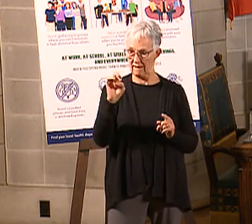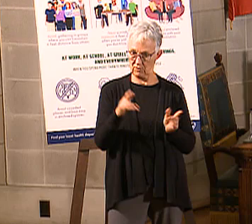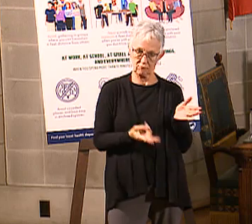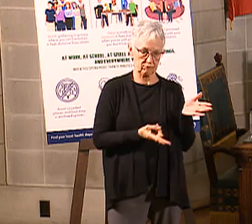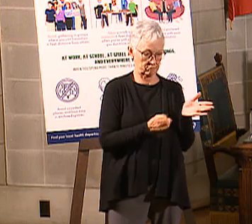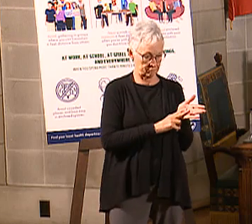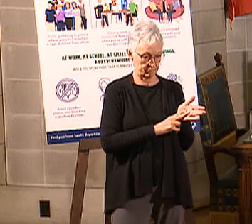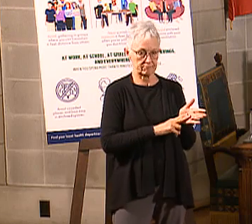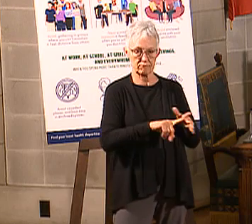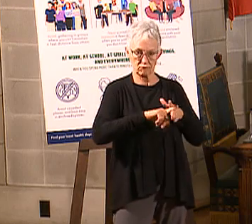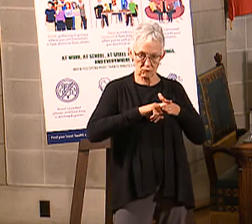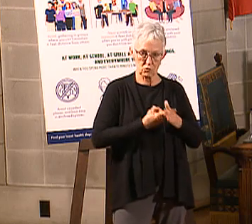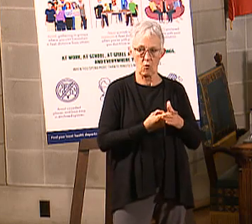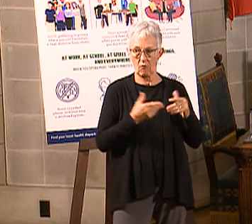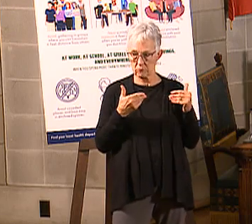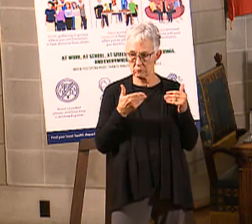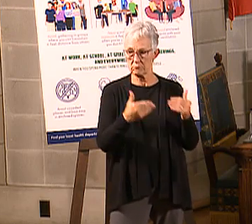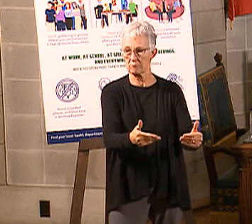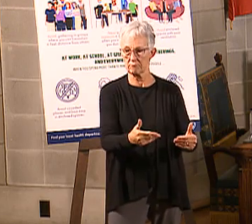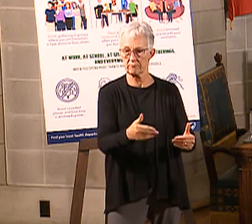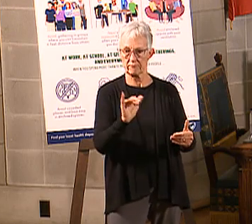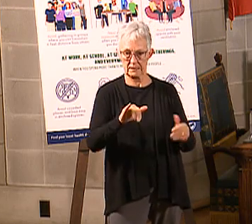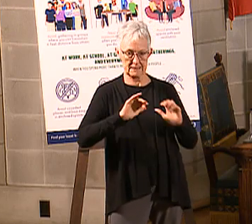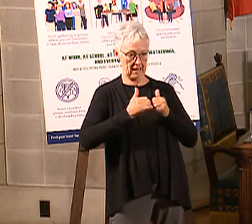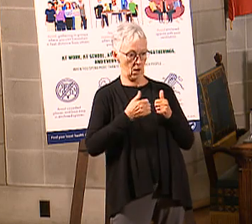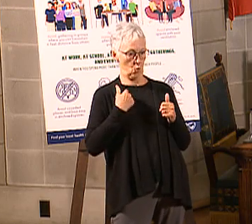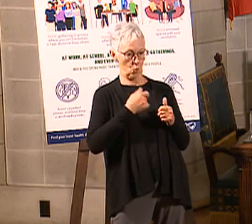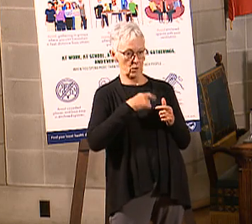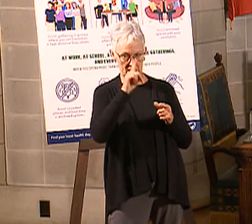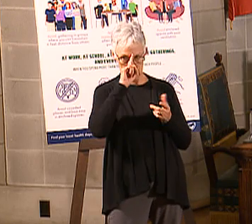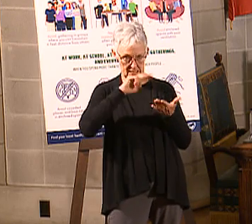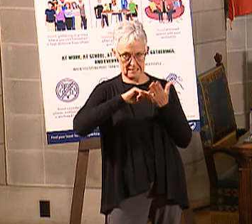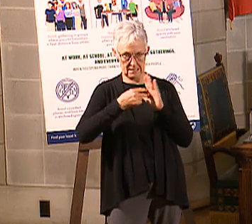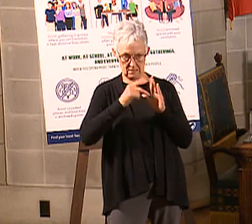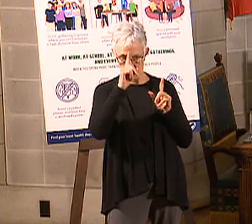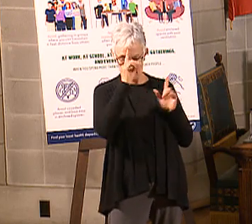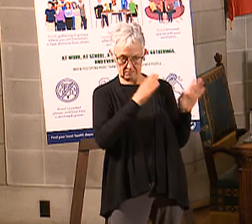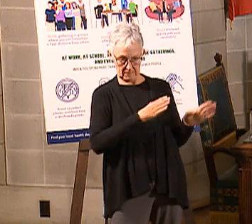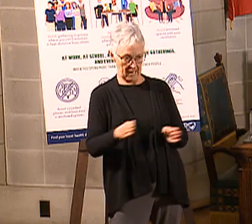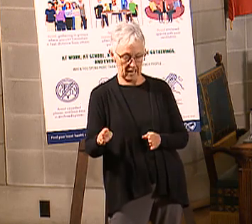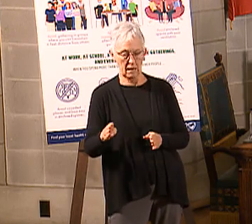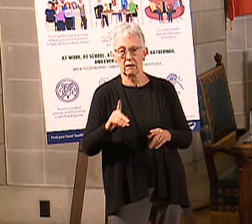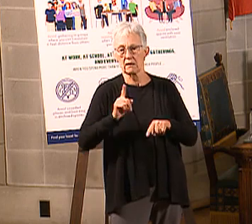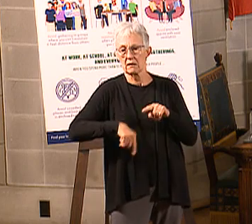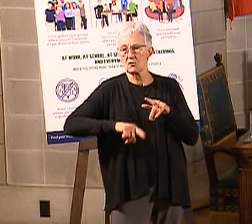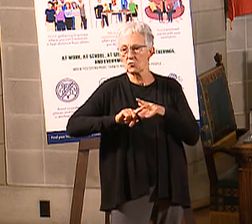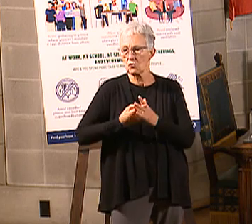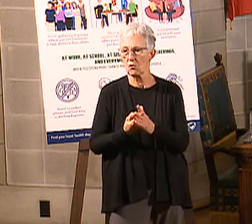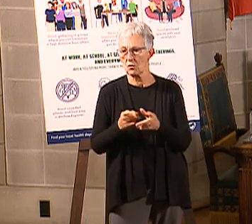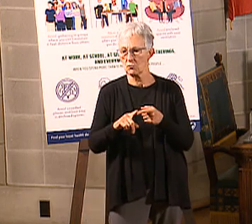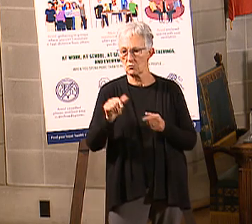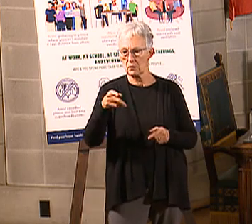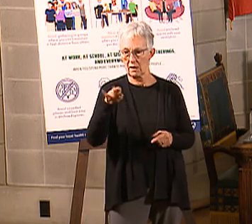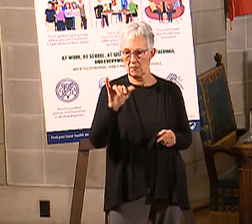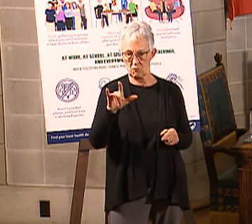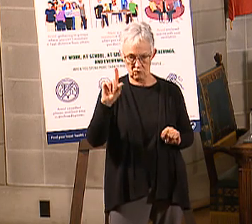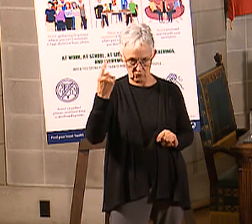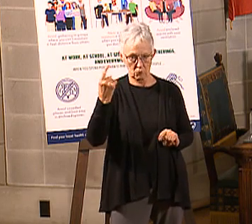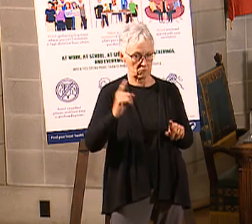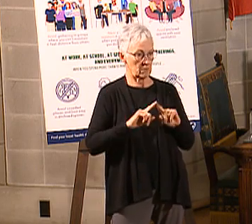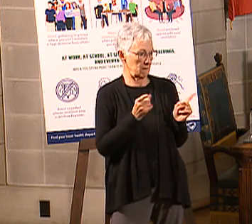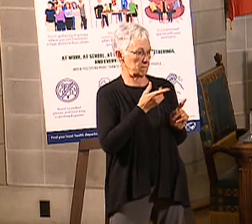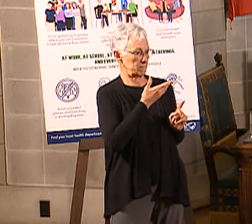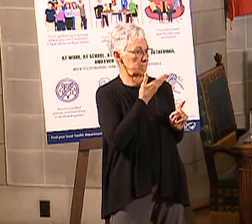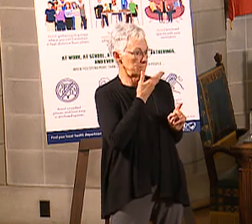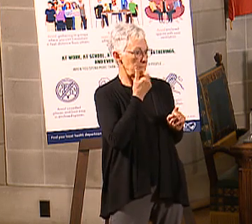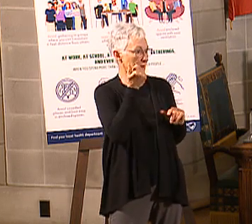way it was originally intended. And while we are going to not be able to begin this until April 1st, better late than never. So we're very excited to be able